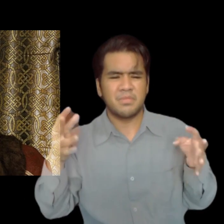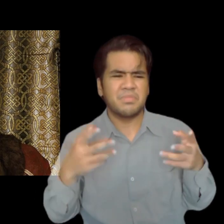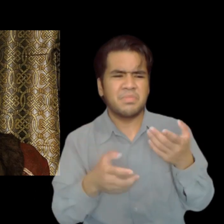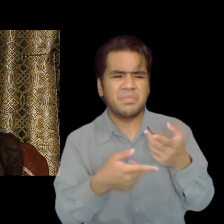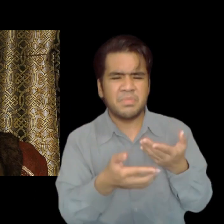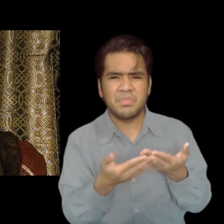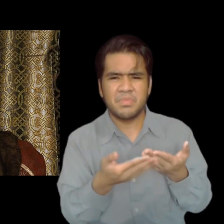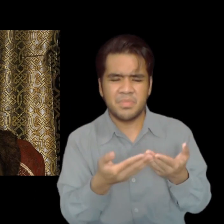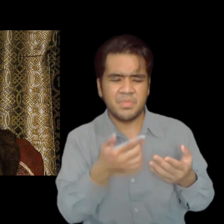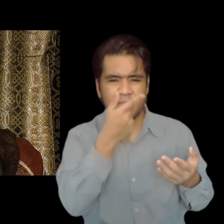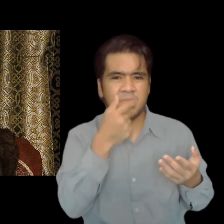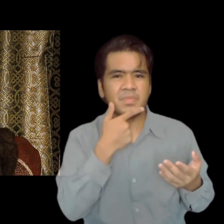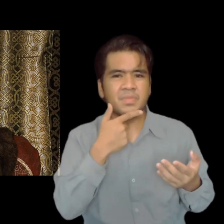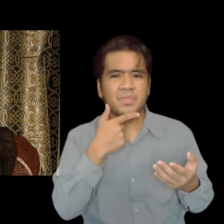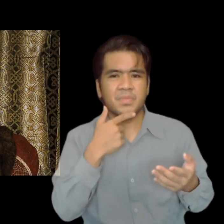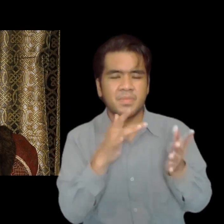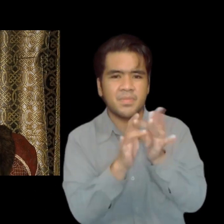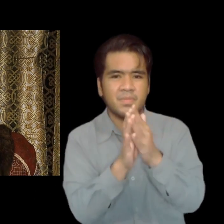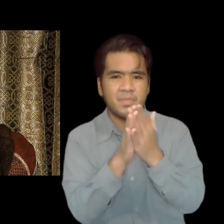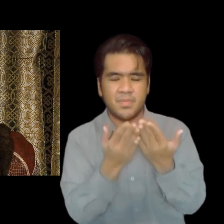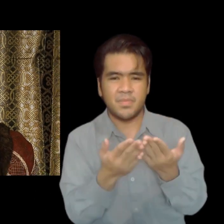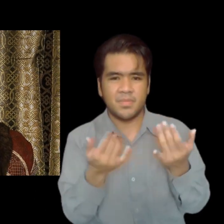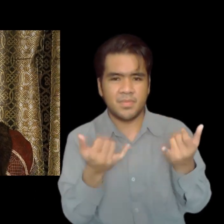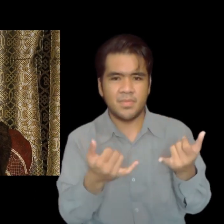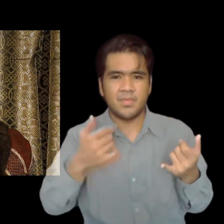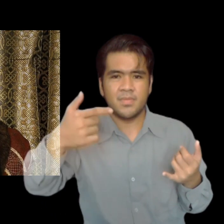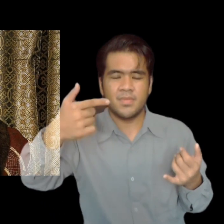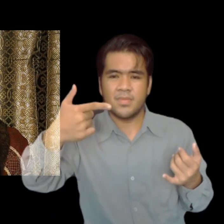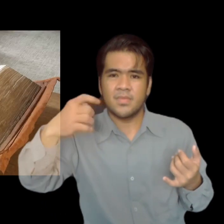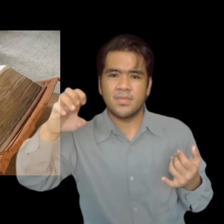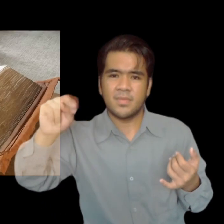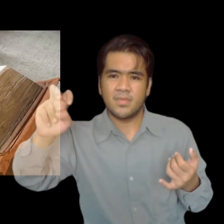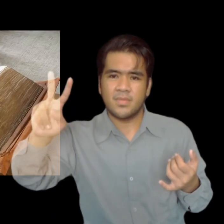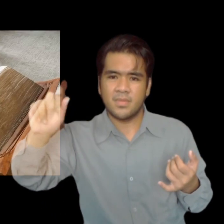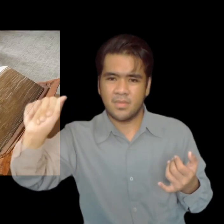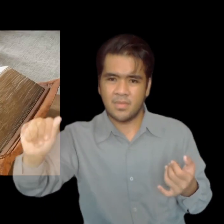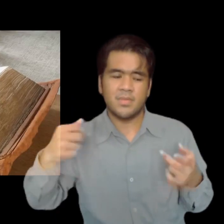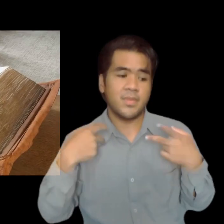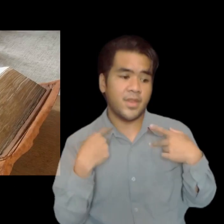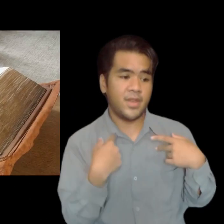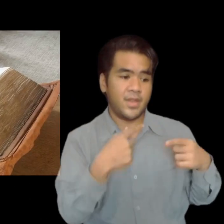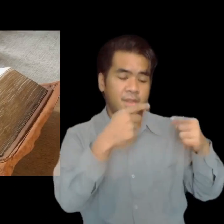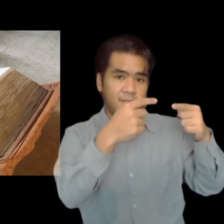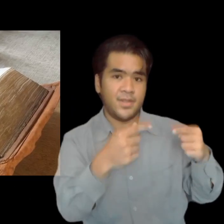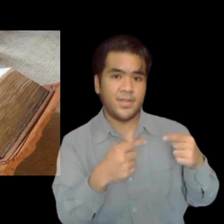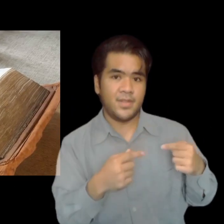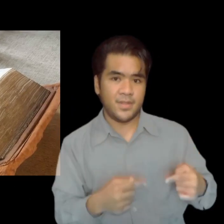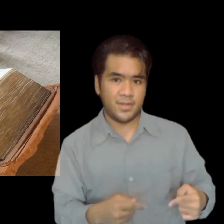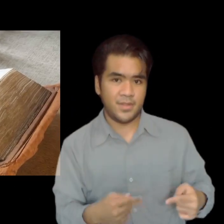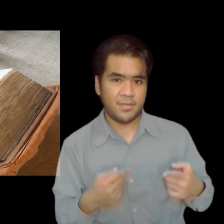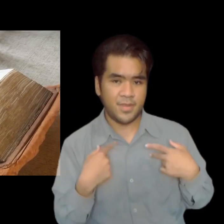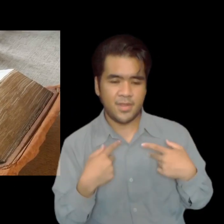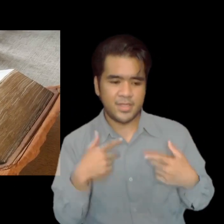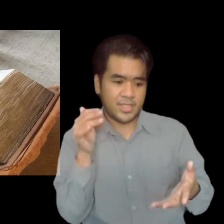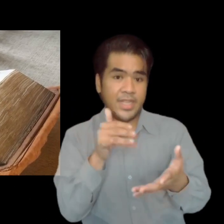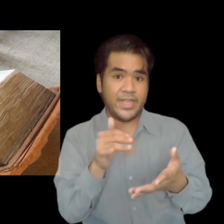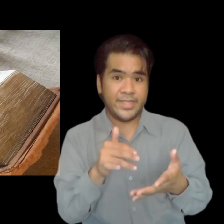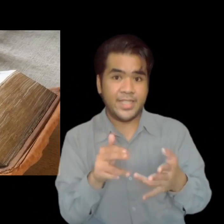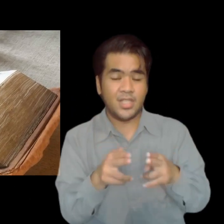VIII authorized the translation of the Bible into English, and commanded that every parish should have a copy of an English Bible that